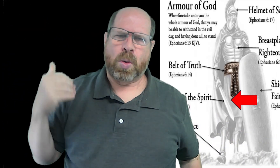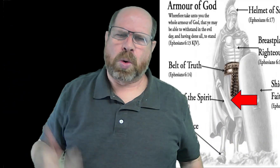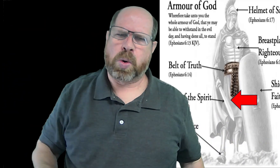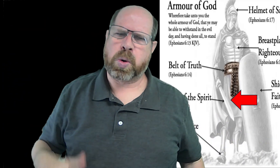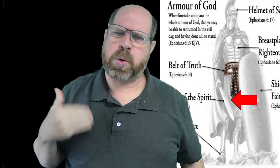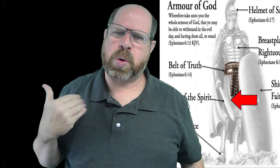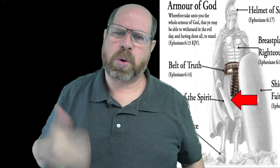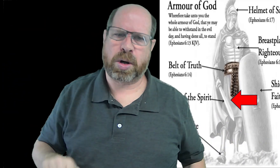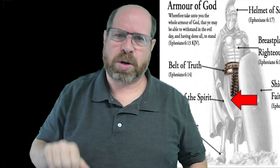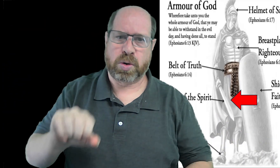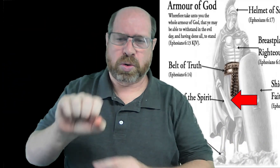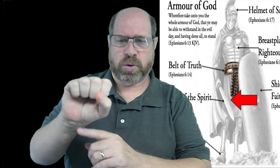wow